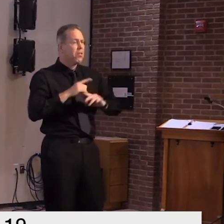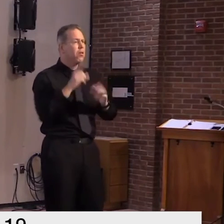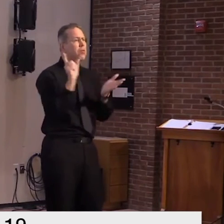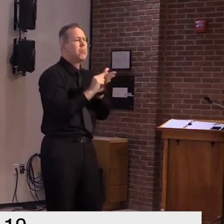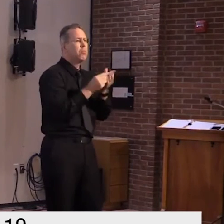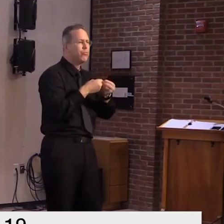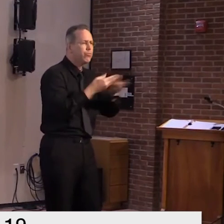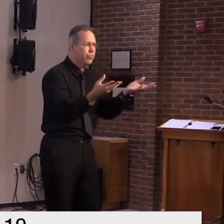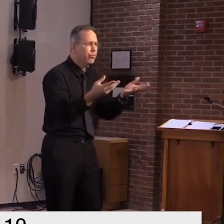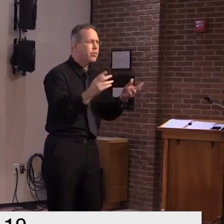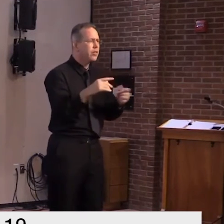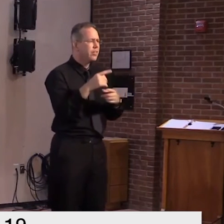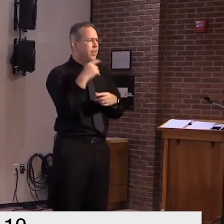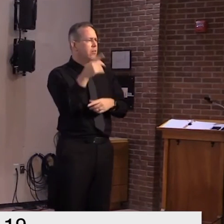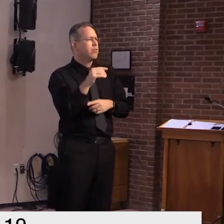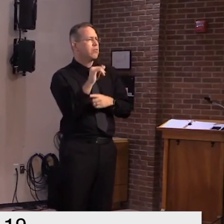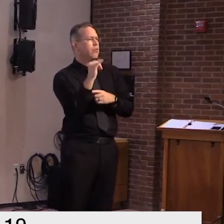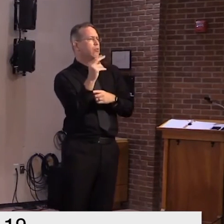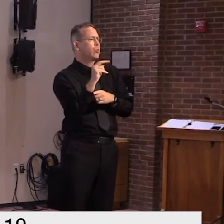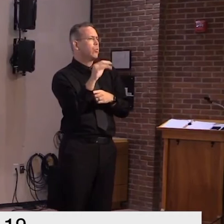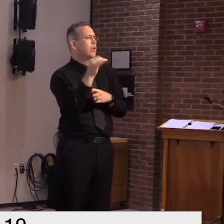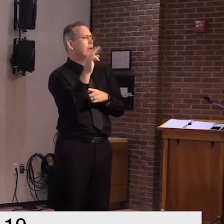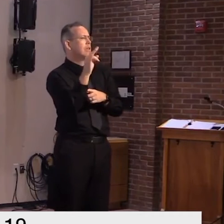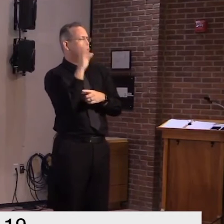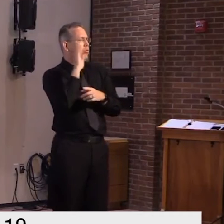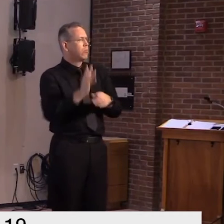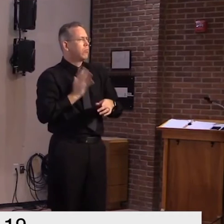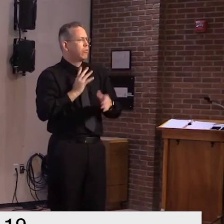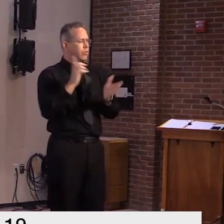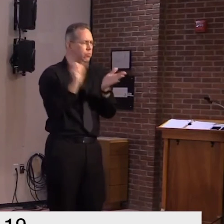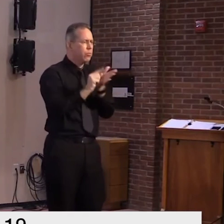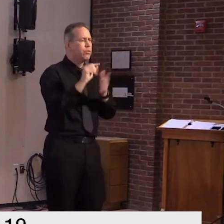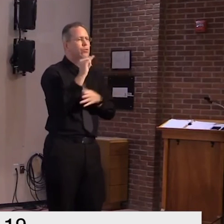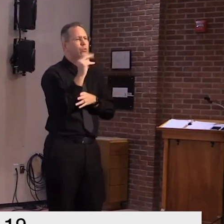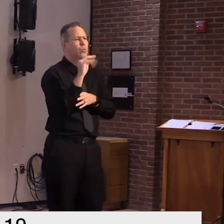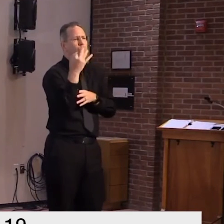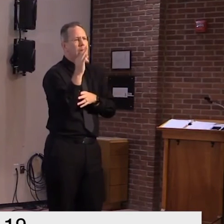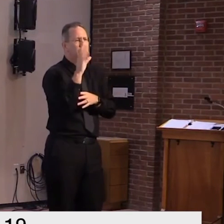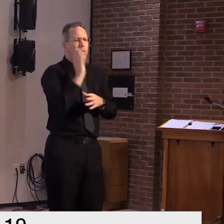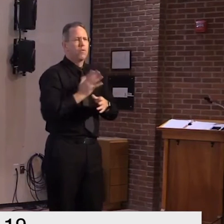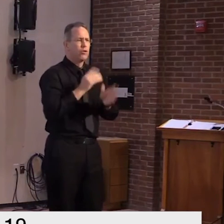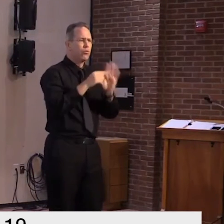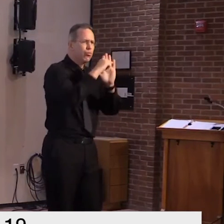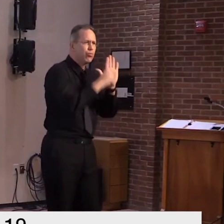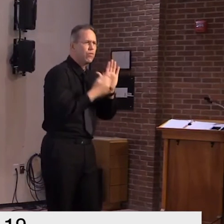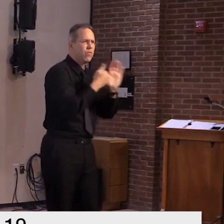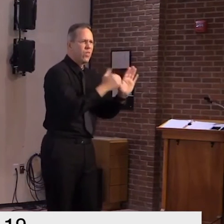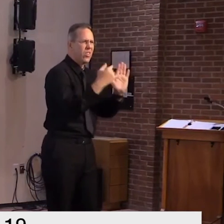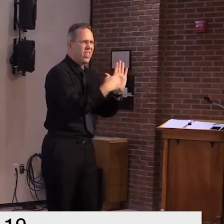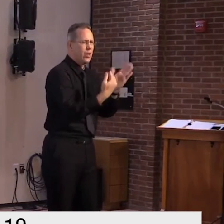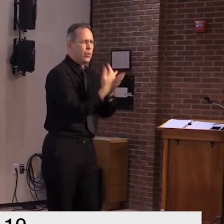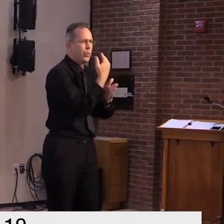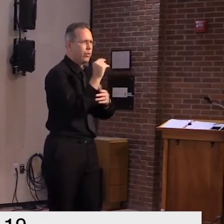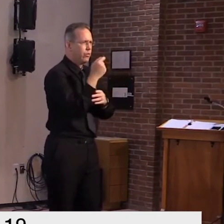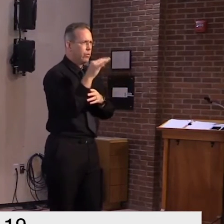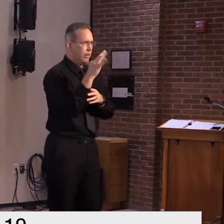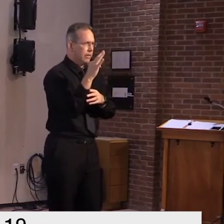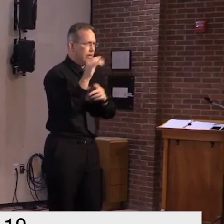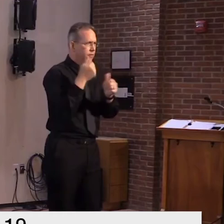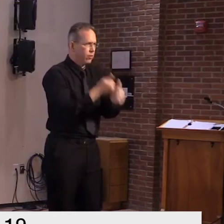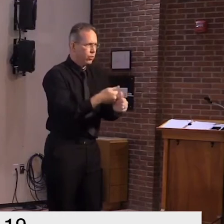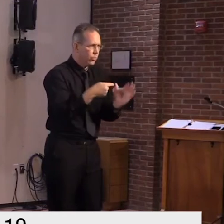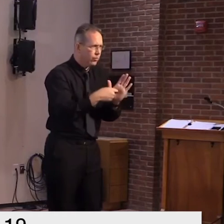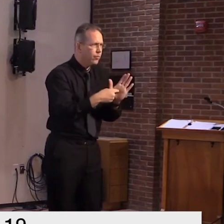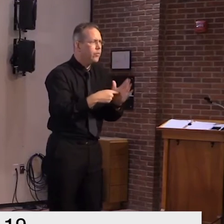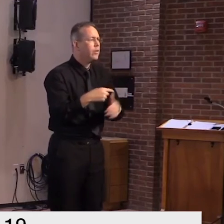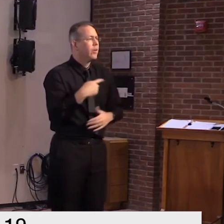various uh guidelines as i mentioned we we connected with the long-term care um community out there